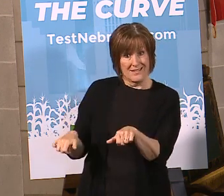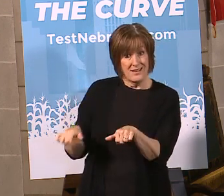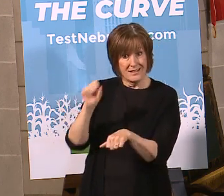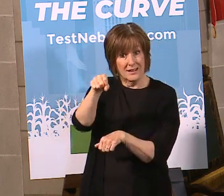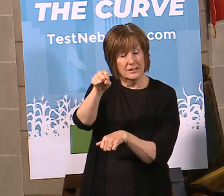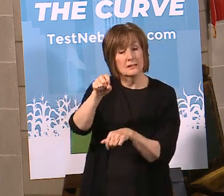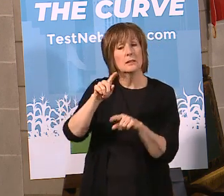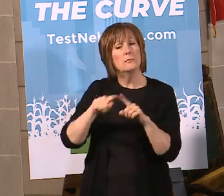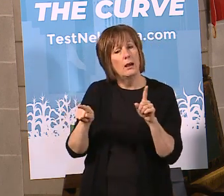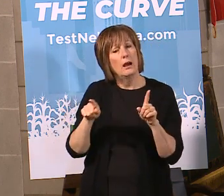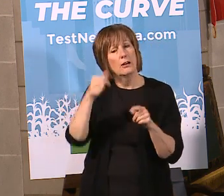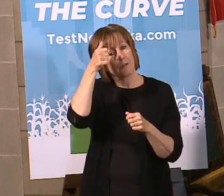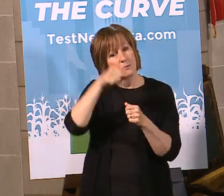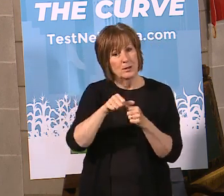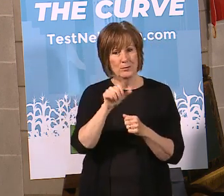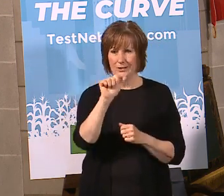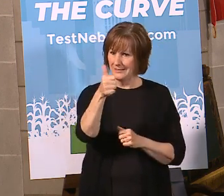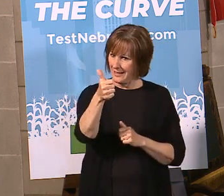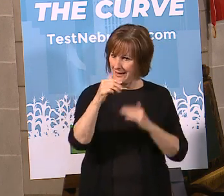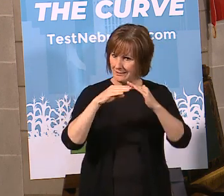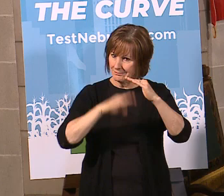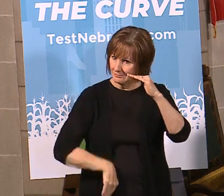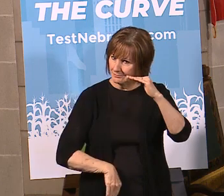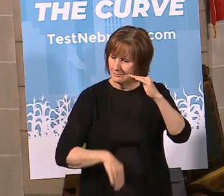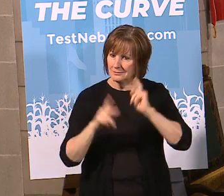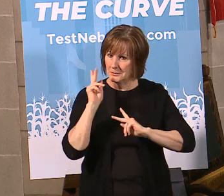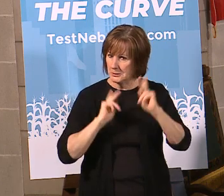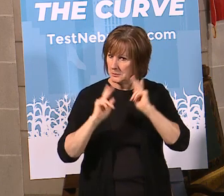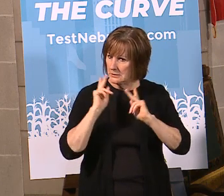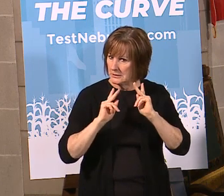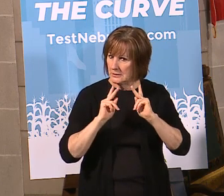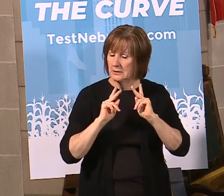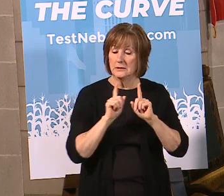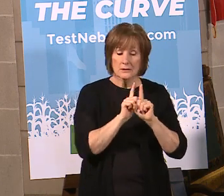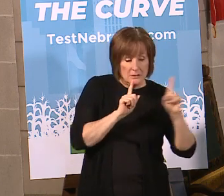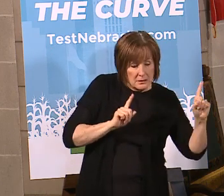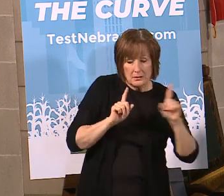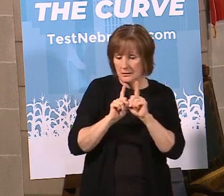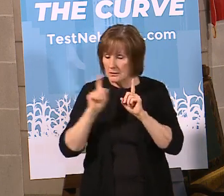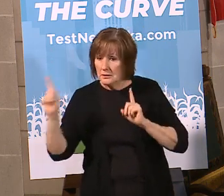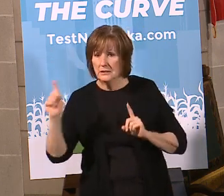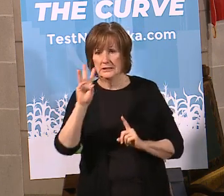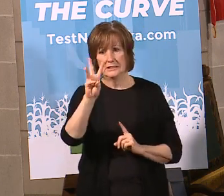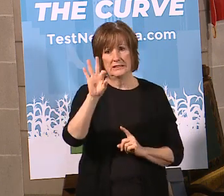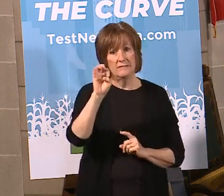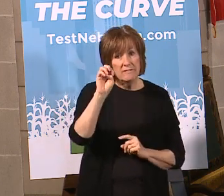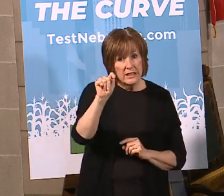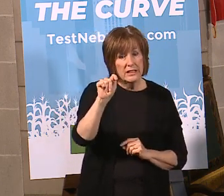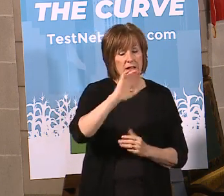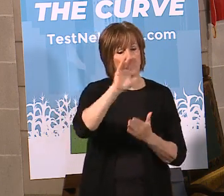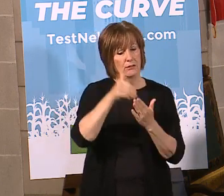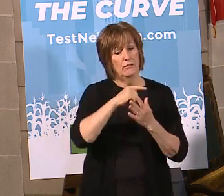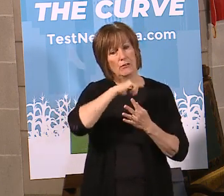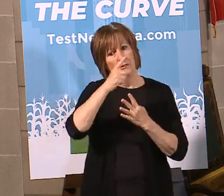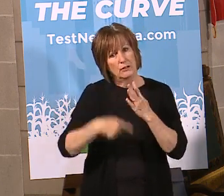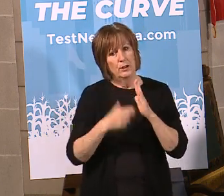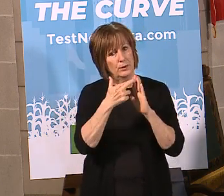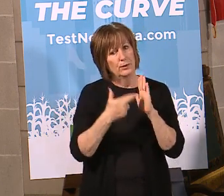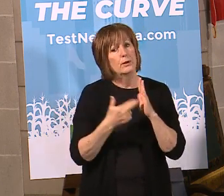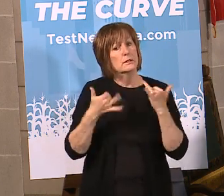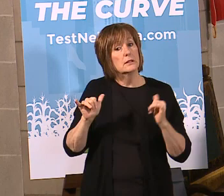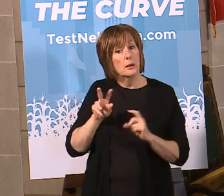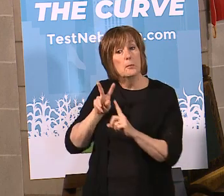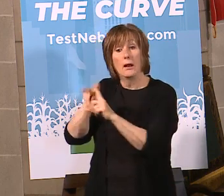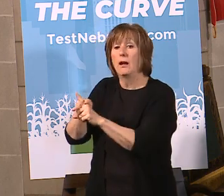to maintain the 10-person rule. So no more than 10 people, you've got to space out people six feet apart, all those sort of things. Again, those